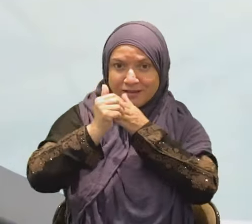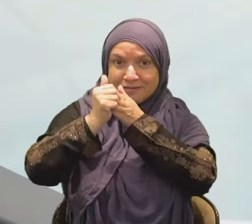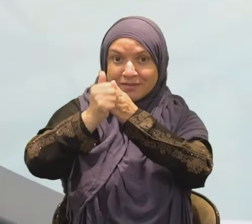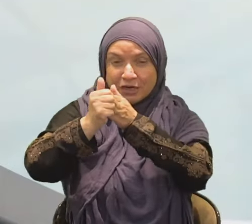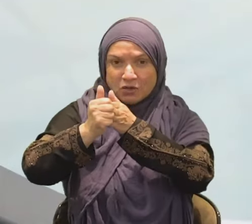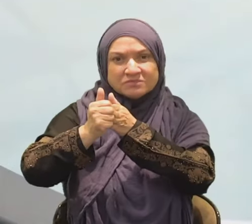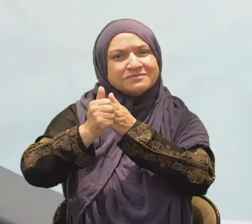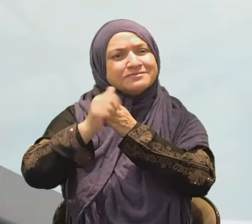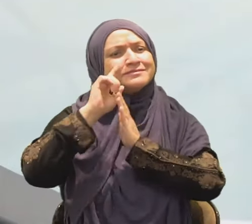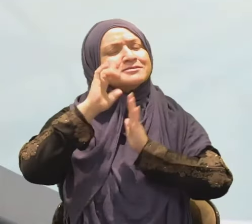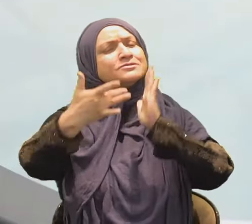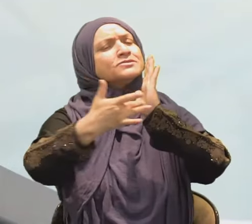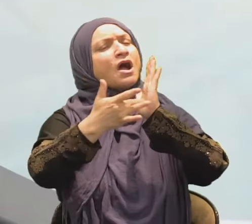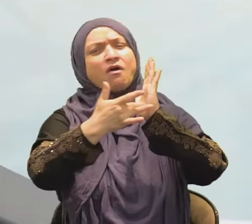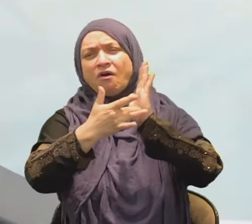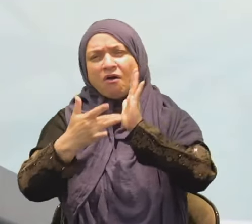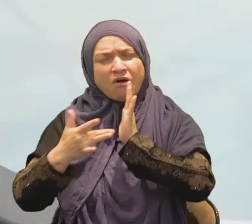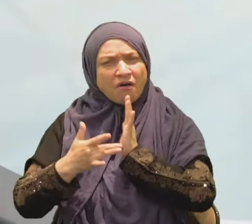we are getting bankrupt.